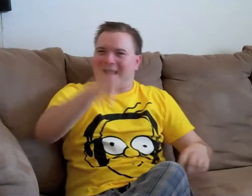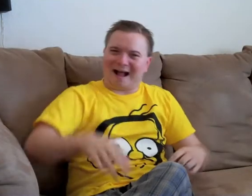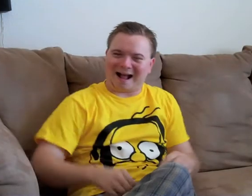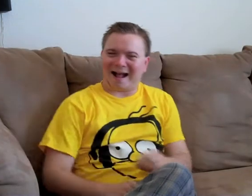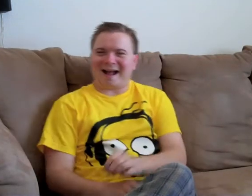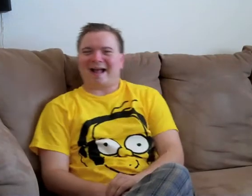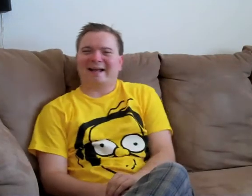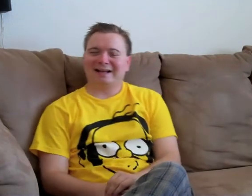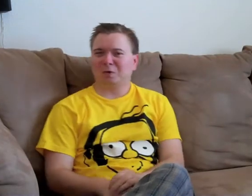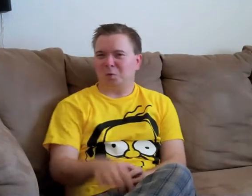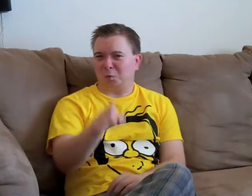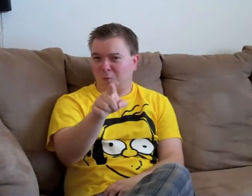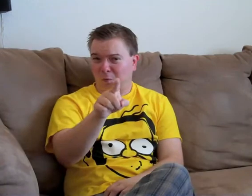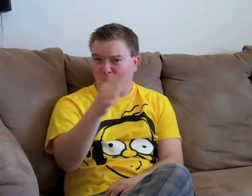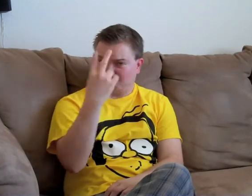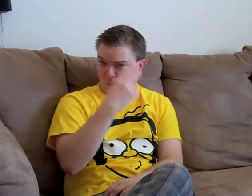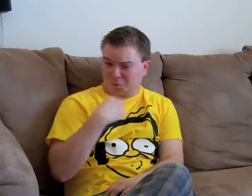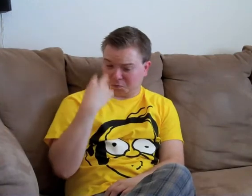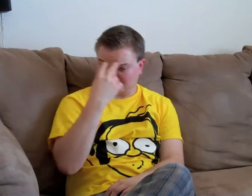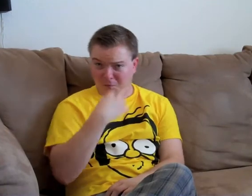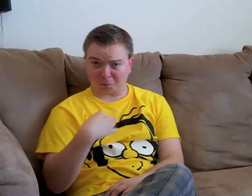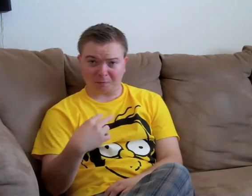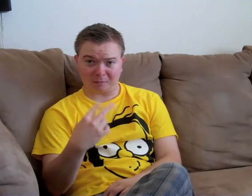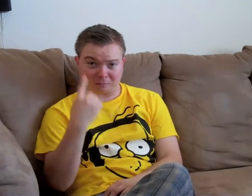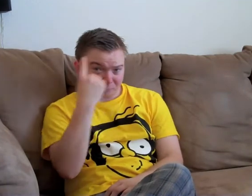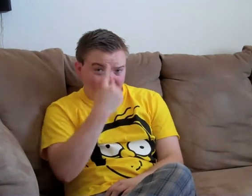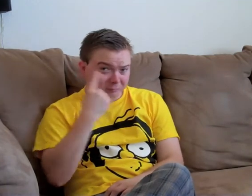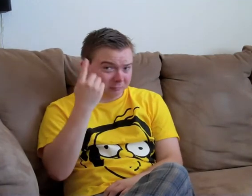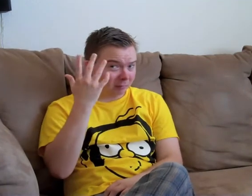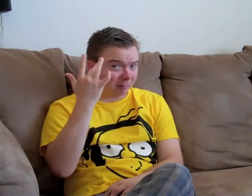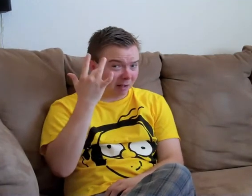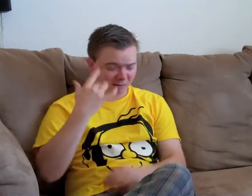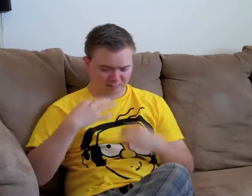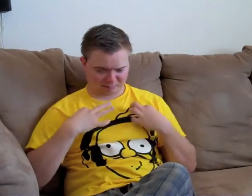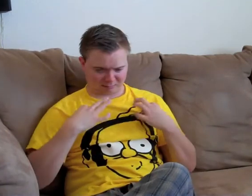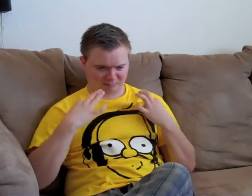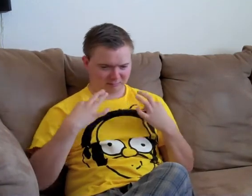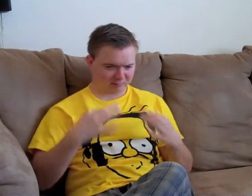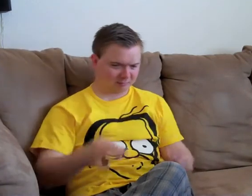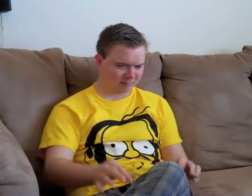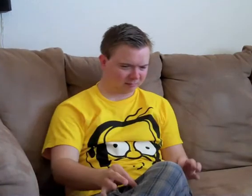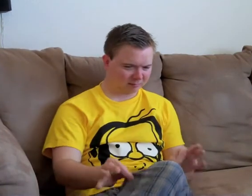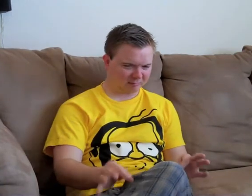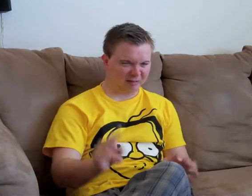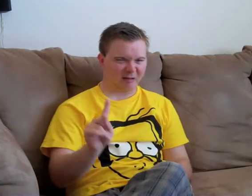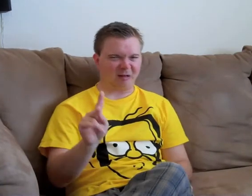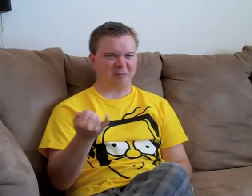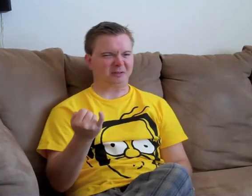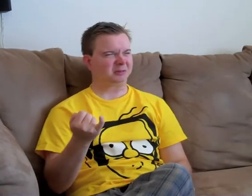Well, hello there. Now, I know what you're thinking. You're wondering why I am wearing pajamas.